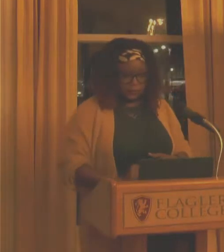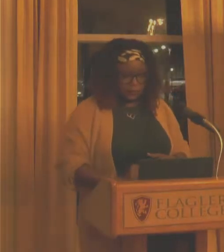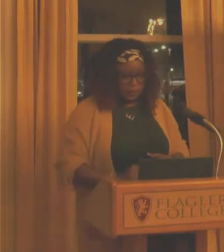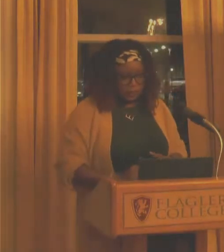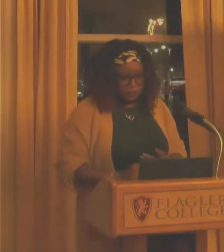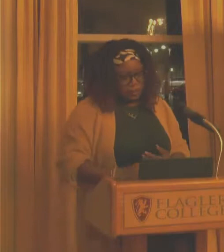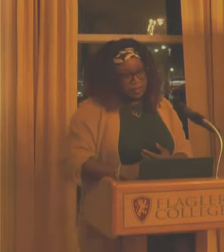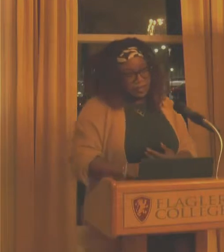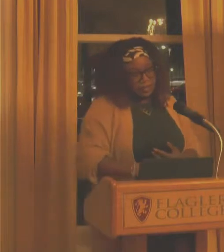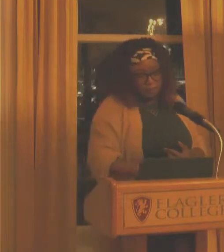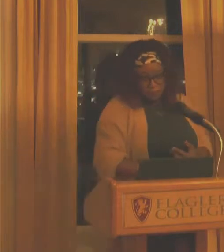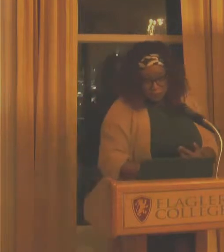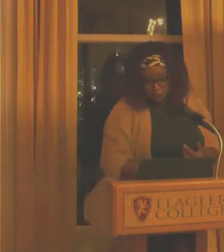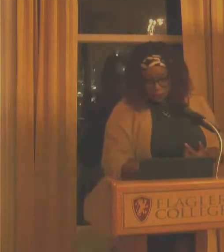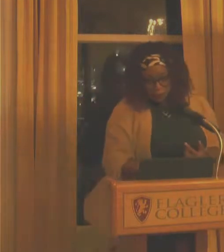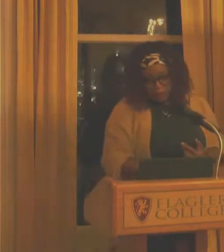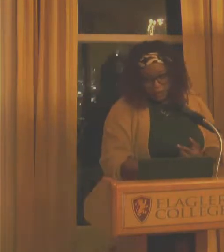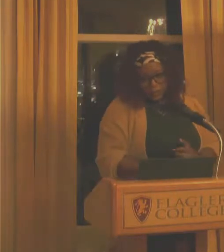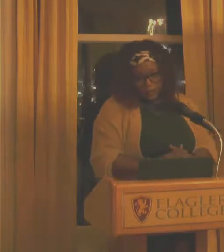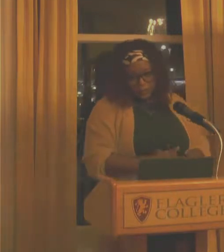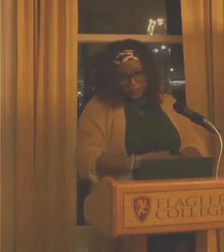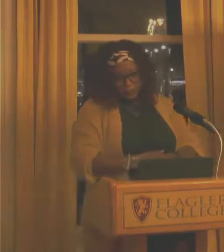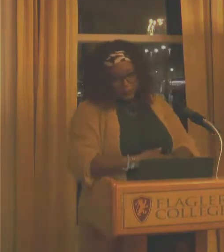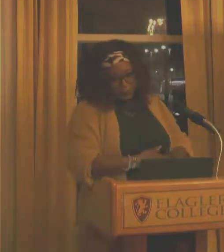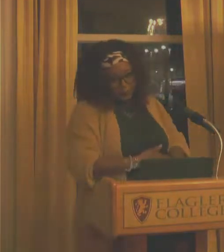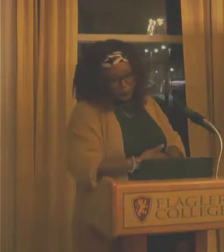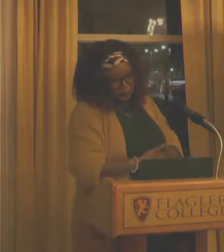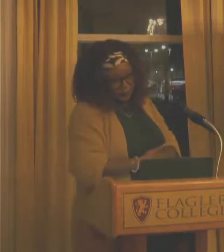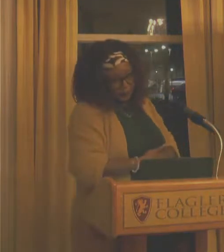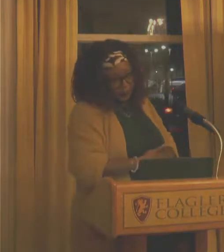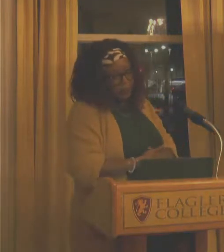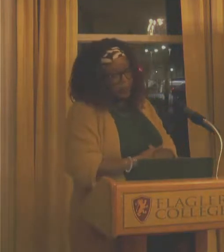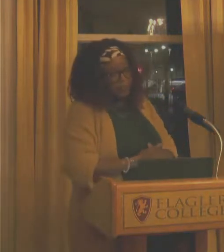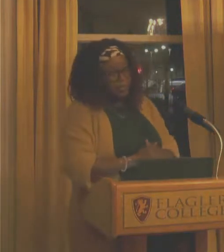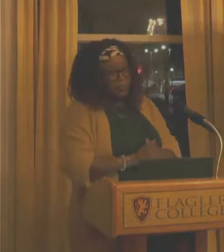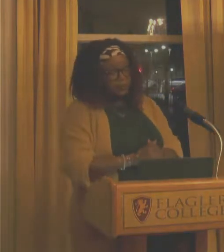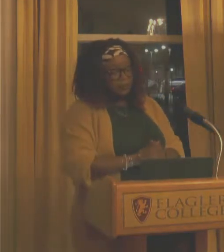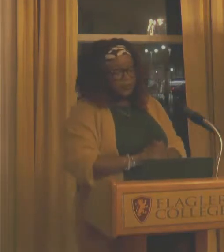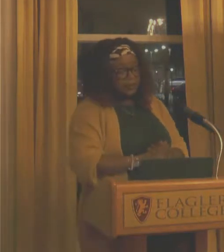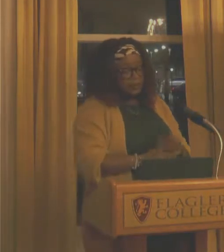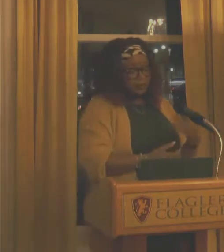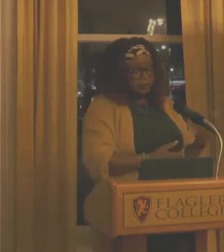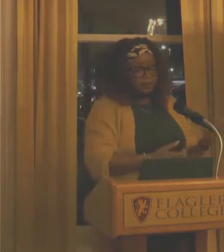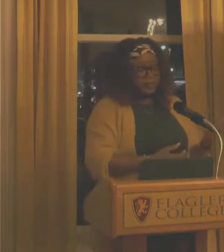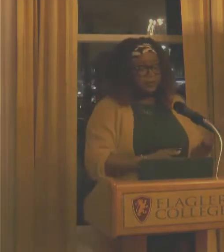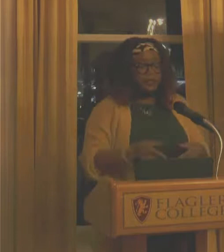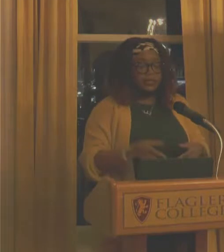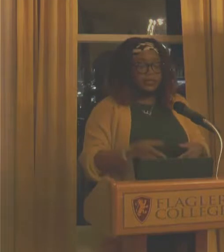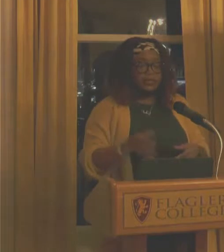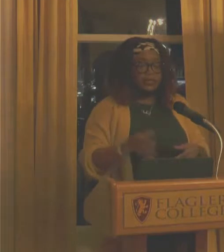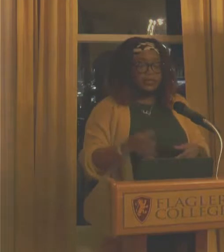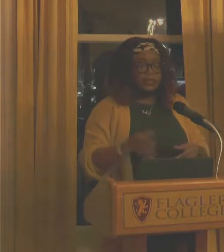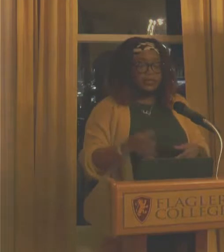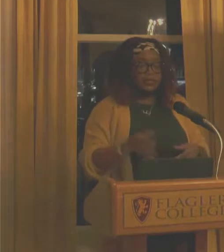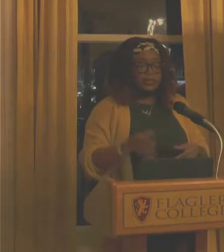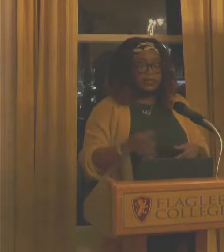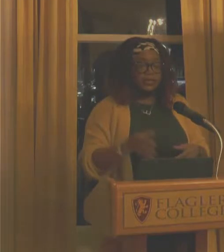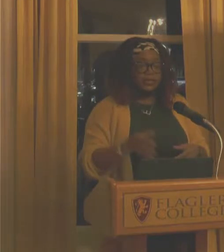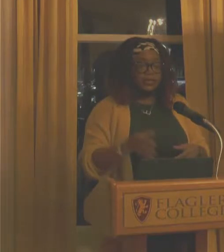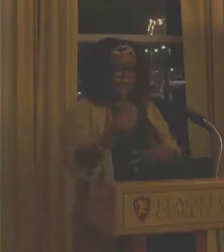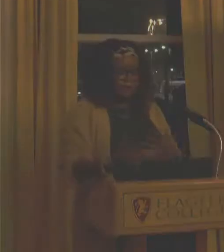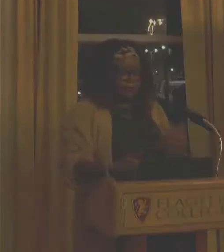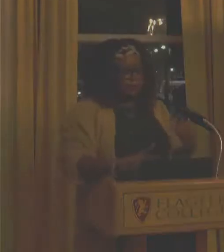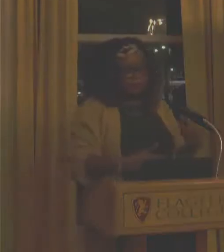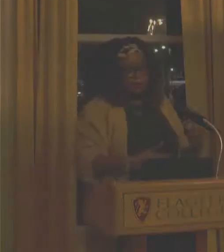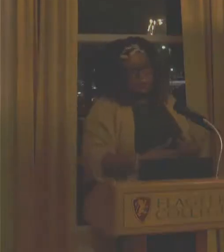wall. And this room was, um, some of the paintings of the women. So in the play, there was like the lady in red, the lady in